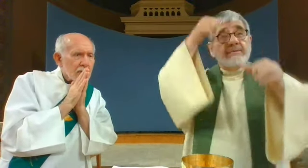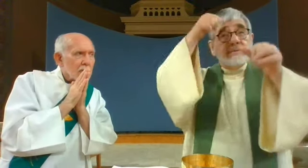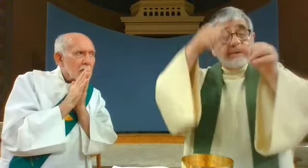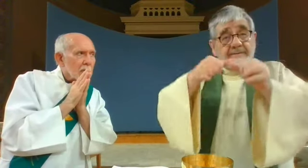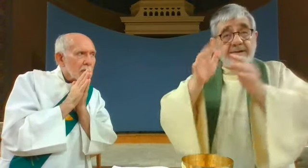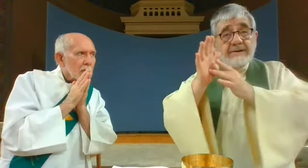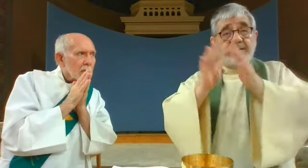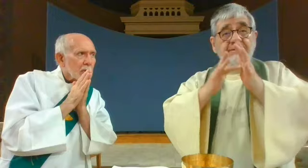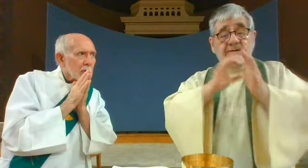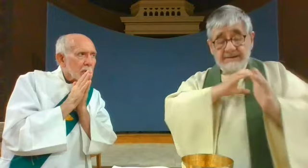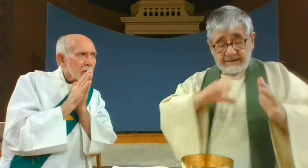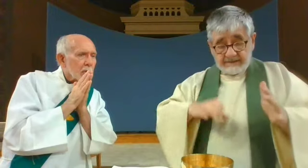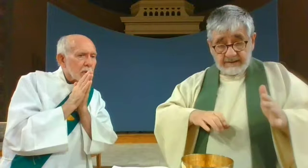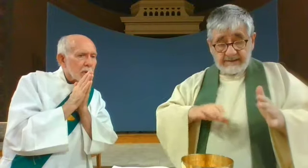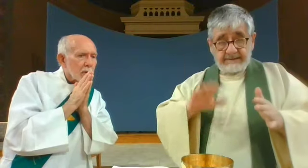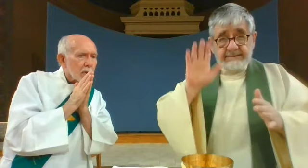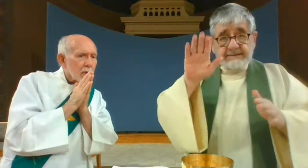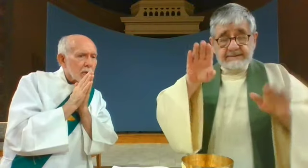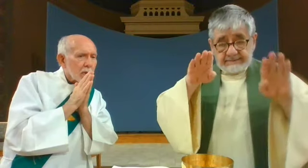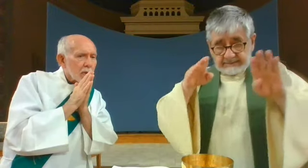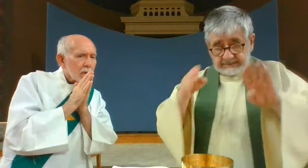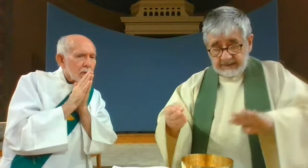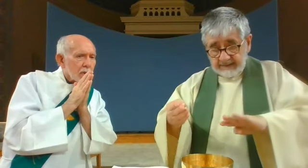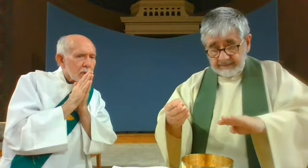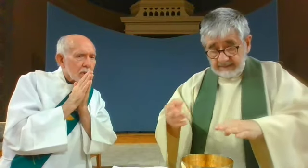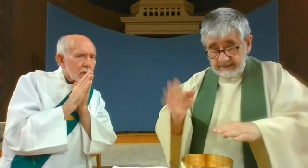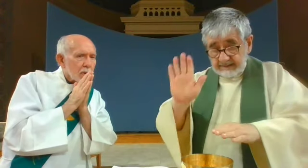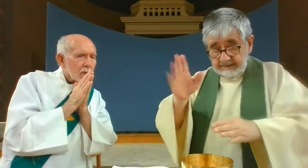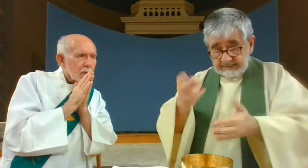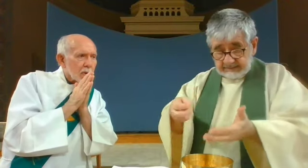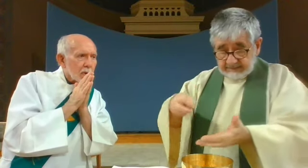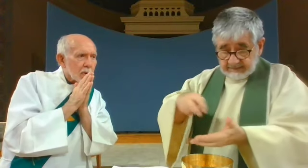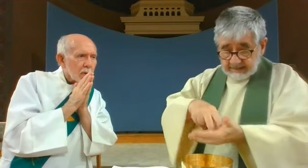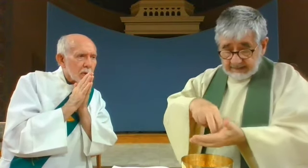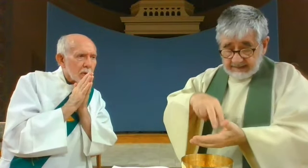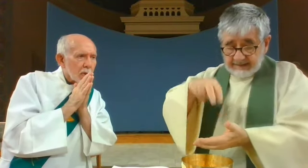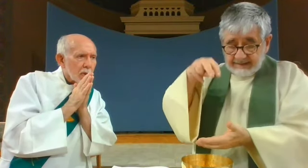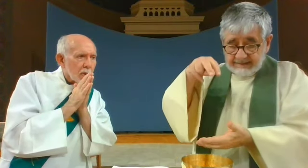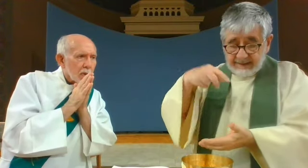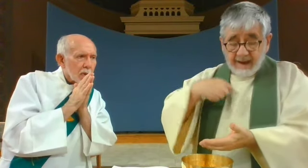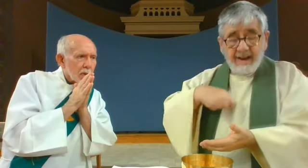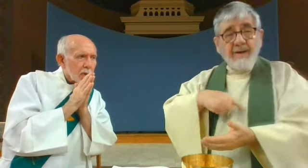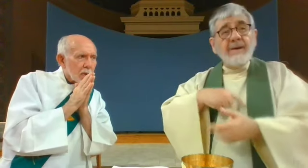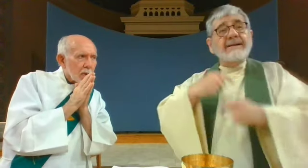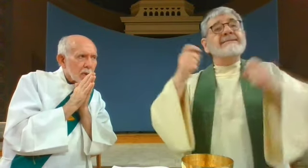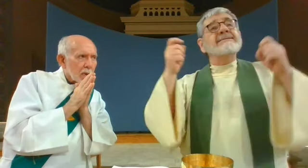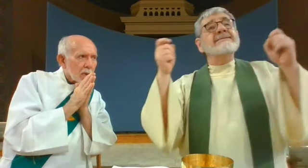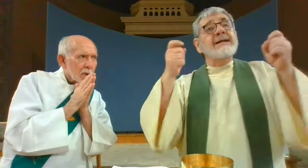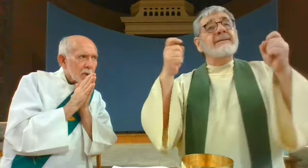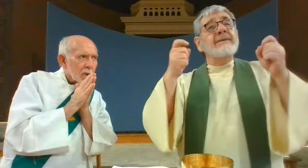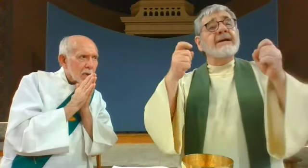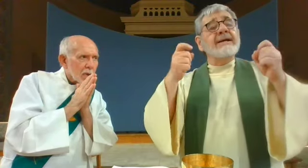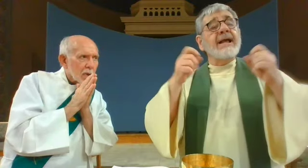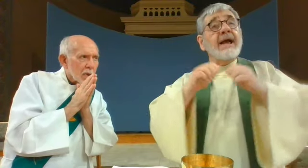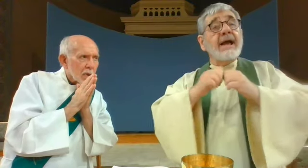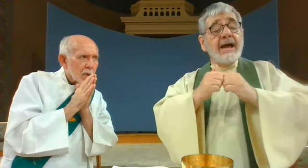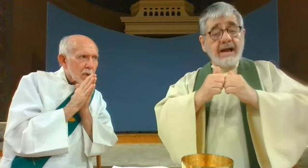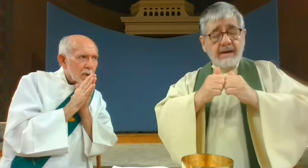Therefore, as we celebrate the memorial of his death and resurrection, we offer you, Lord, the bread of